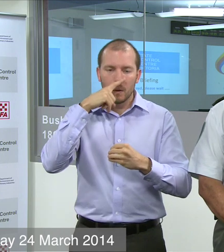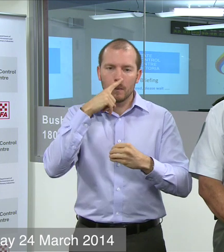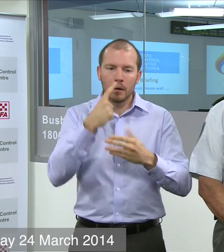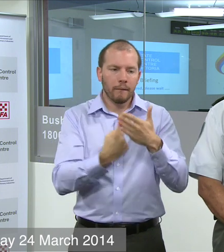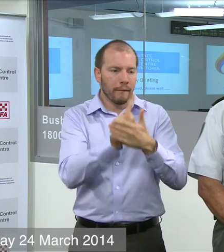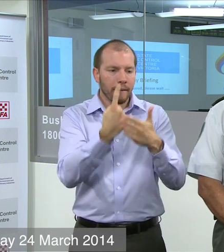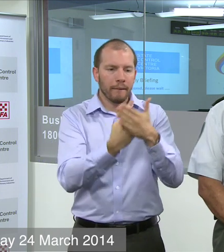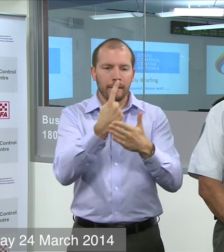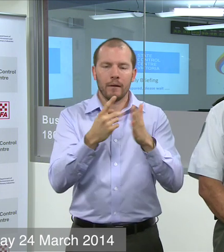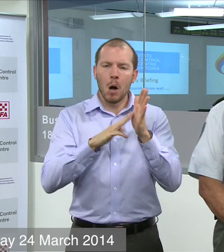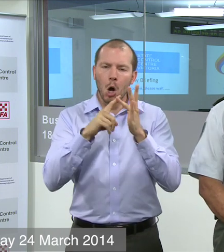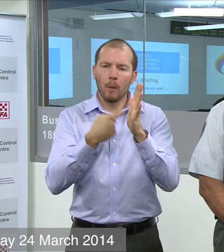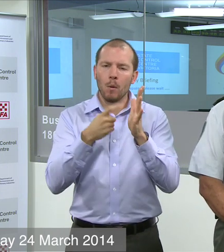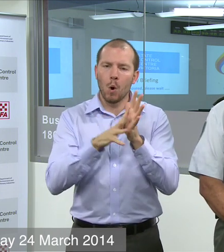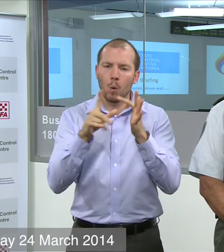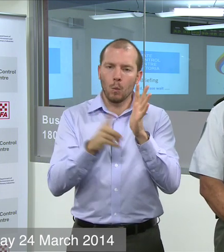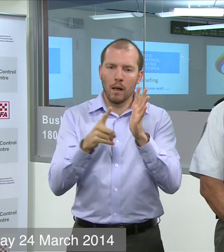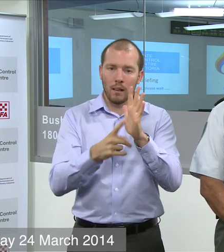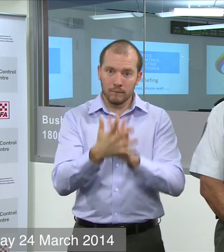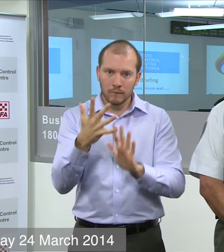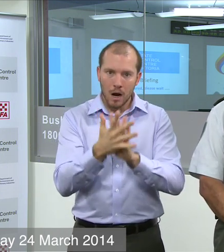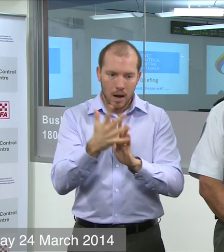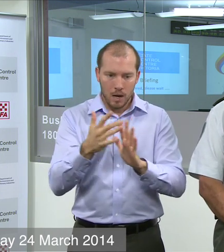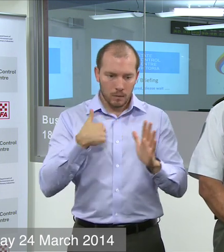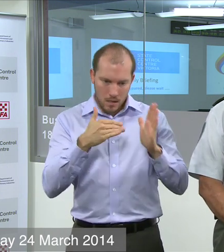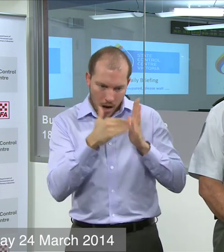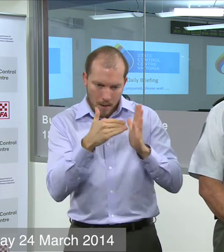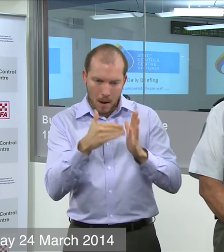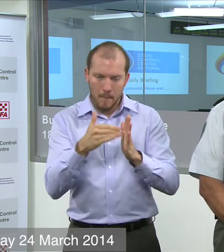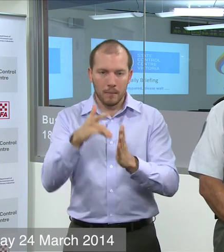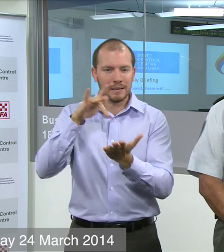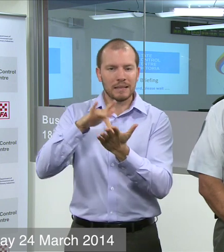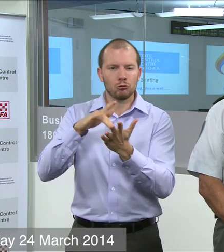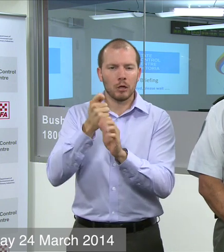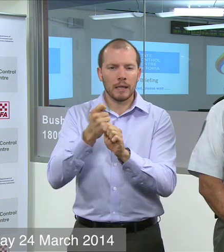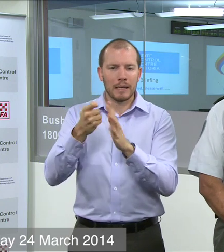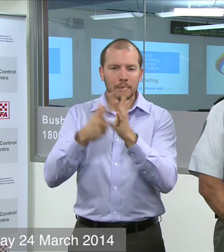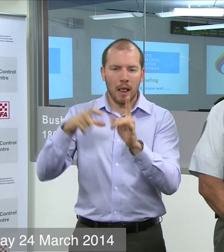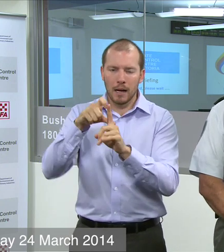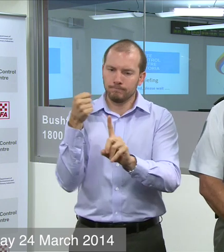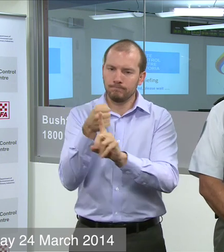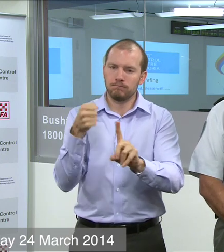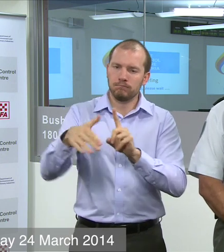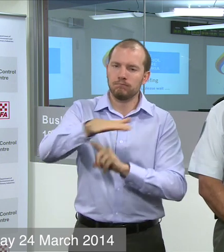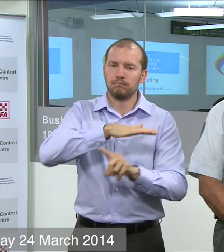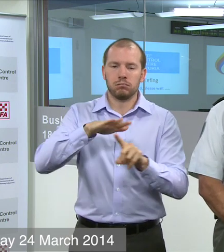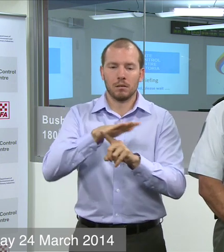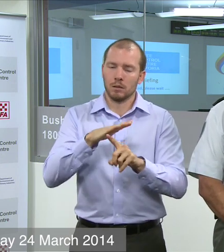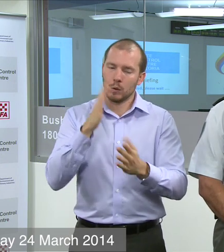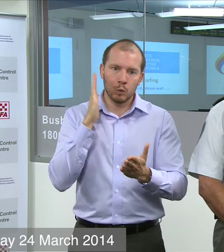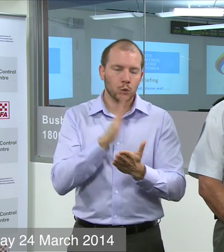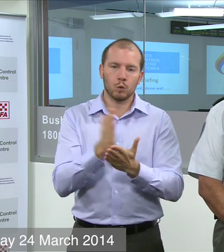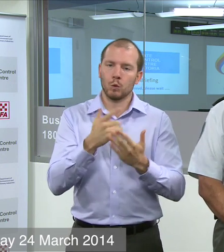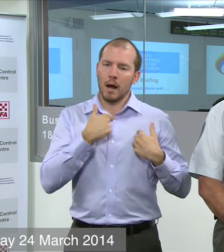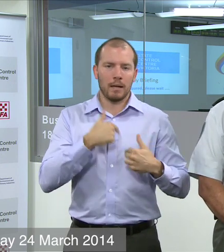teams at the Morwell Fire, fire that heavily affected central Gippsland. So it's with a sincere thanks on